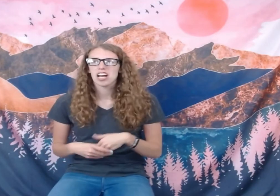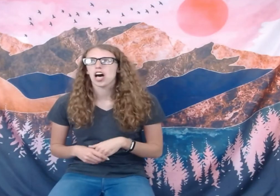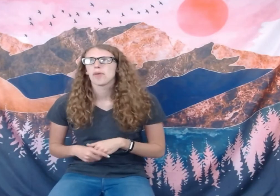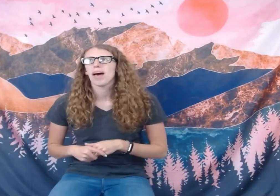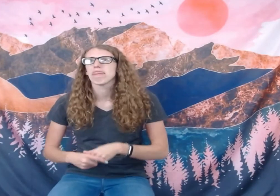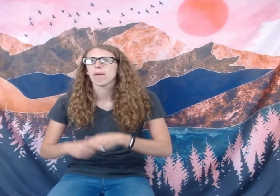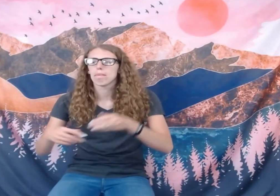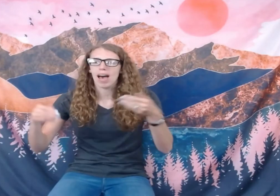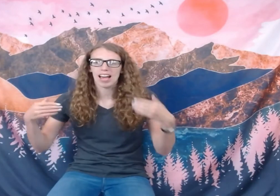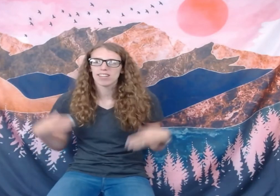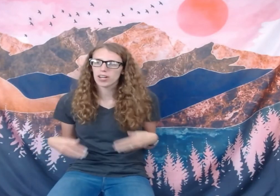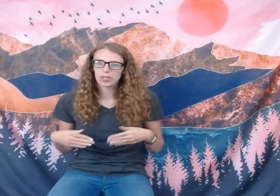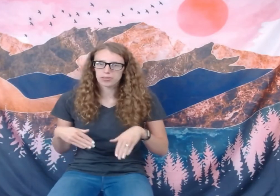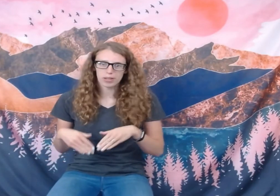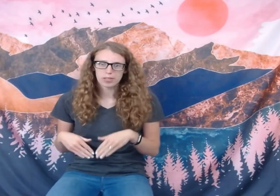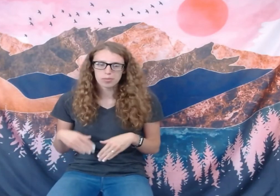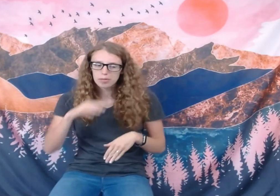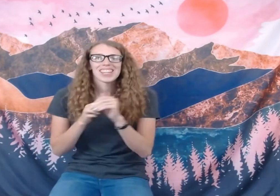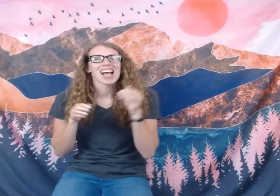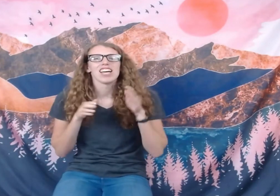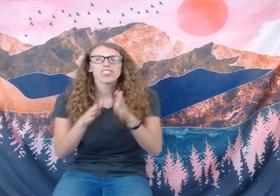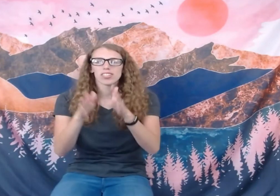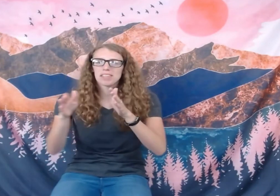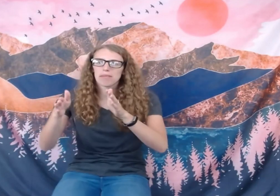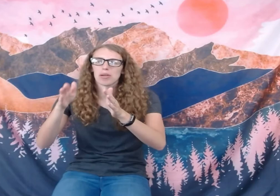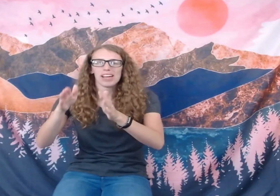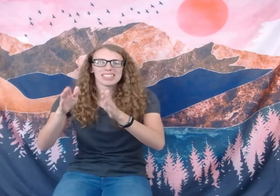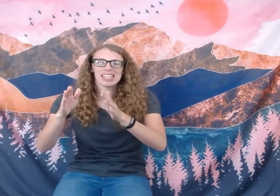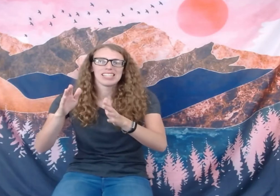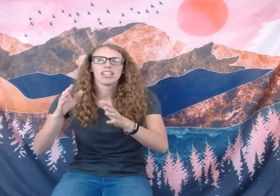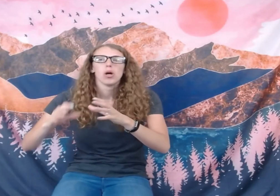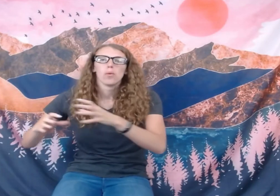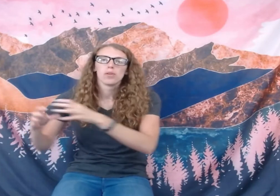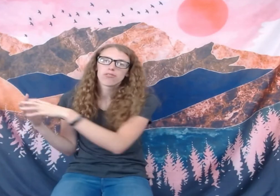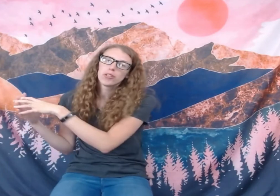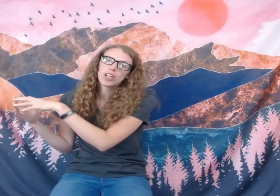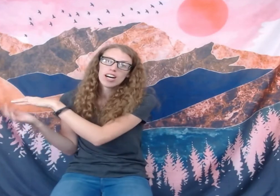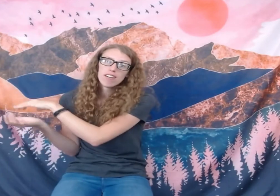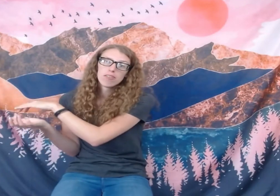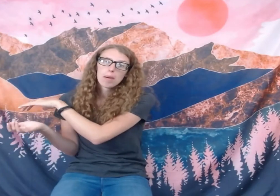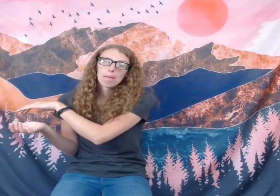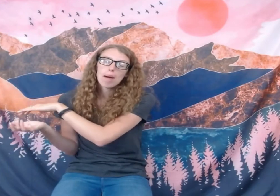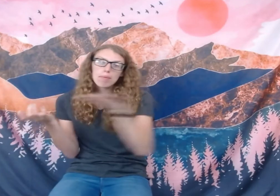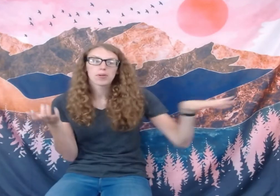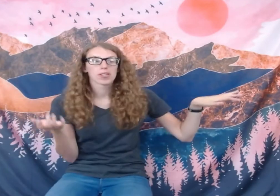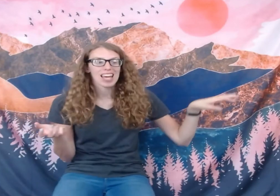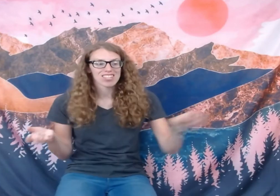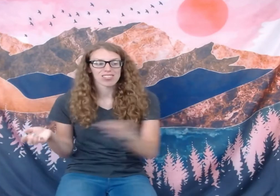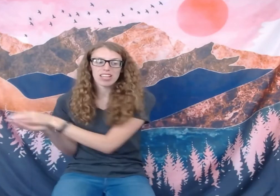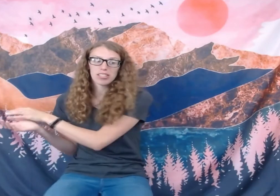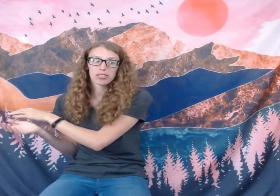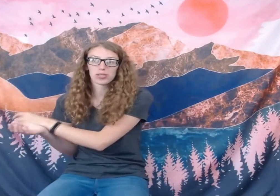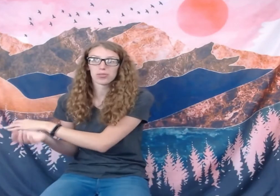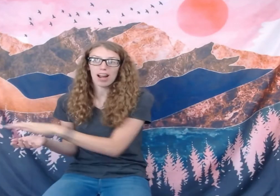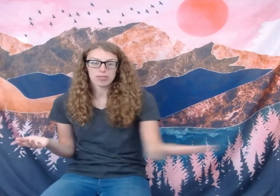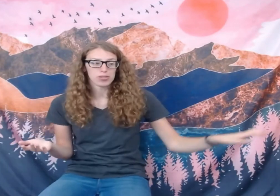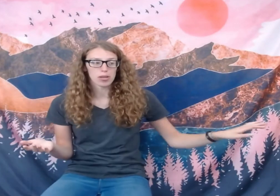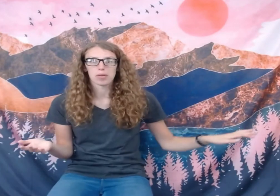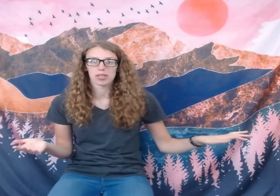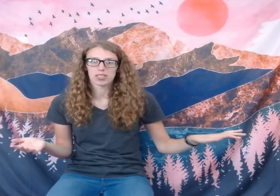up at the back of our group. The entrance that we went in was full of popcorn and just like gravel that we were